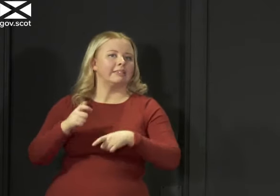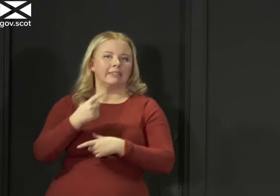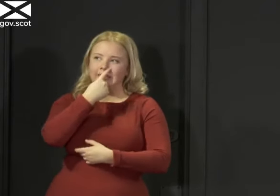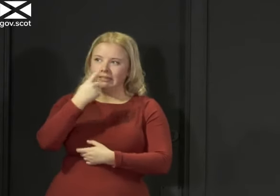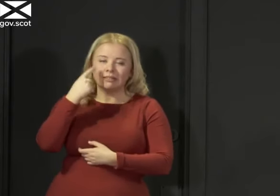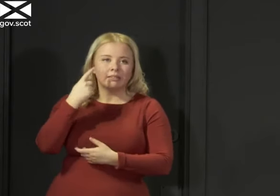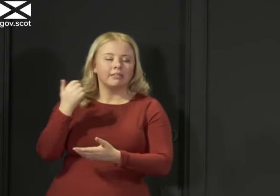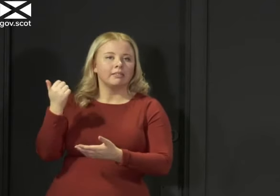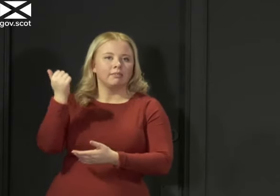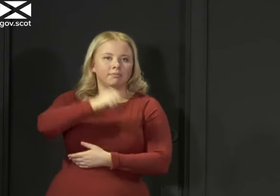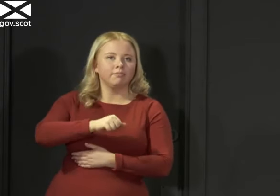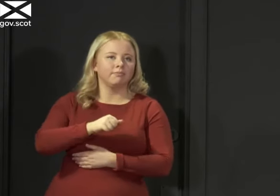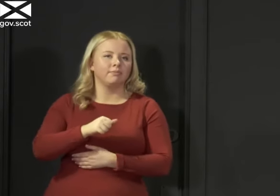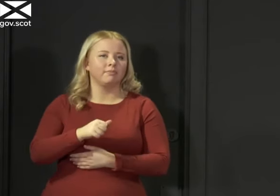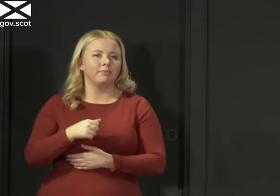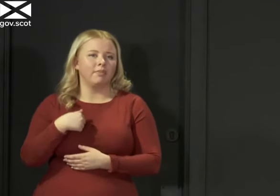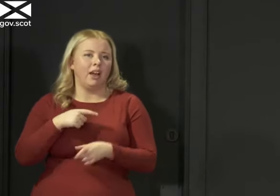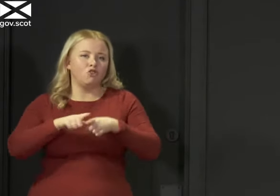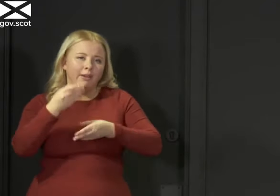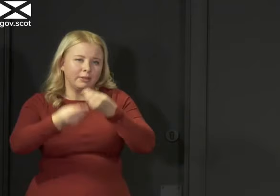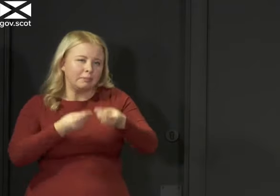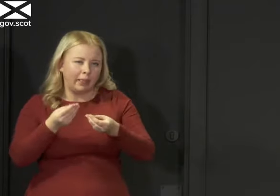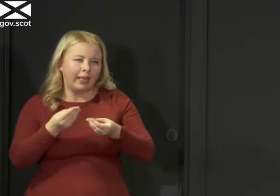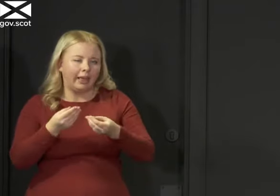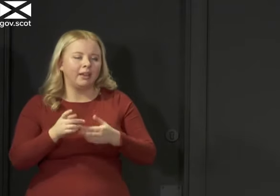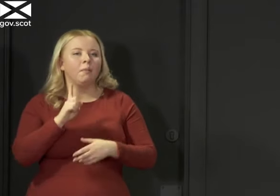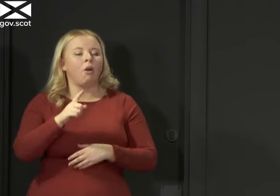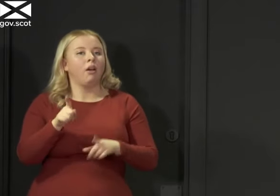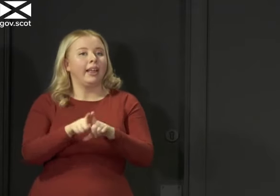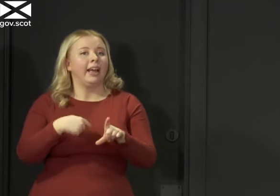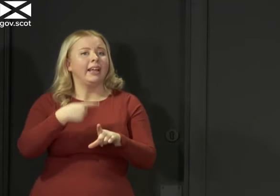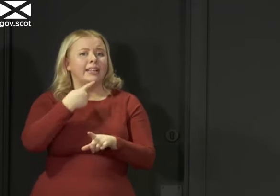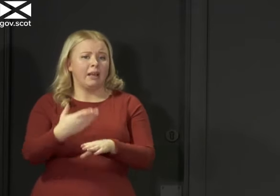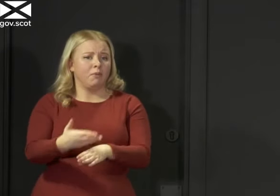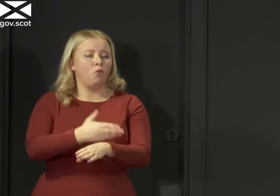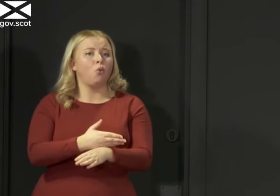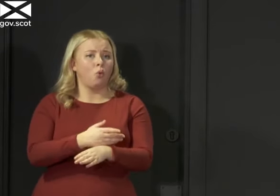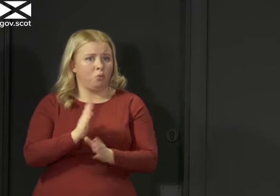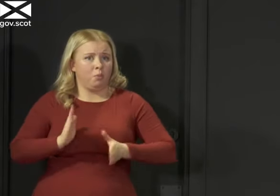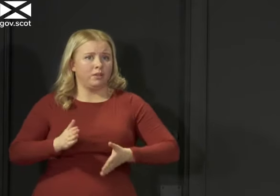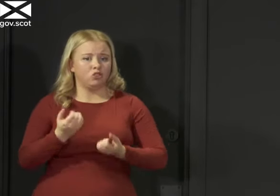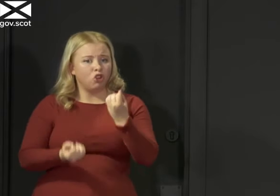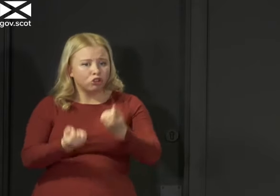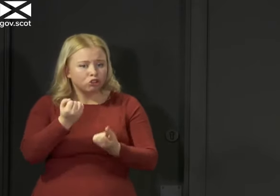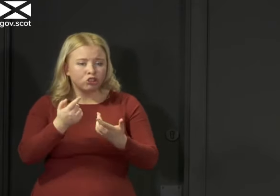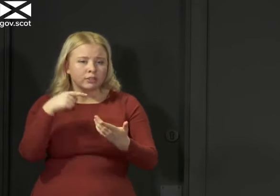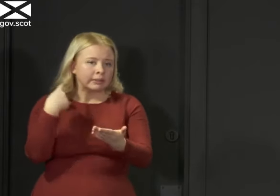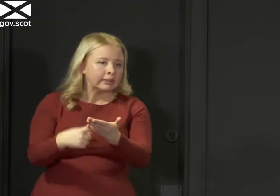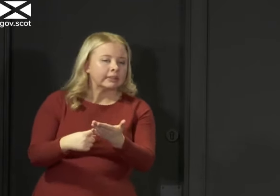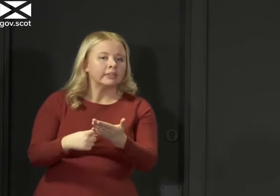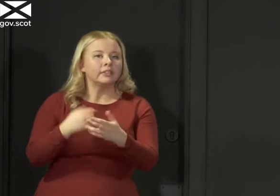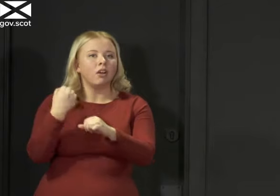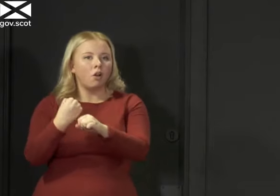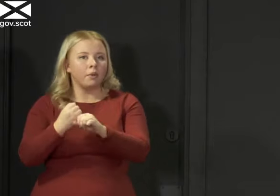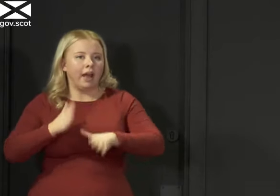unexpertly explained there. But ultimately, as I said a moment ago, we have to make those judgments, and I have to, and the government